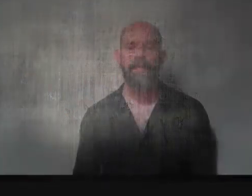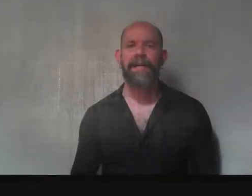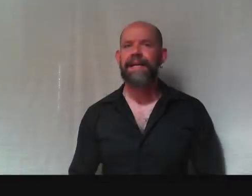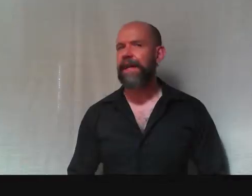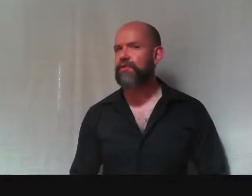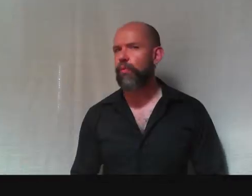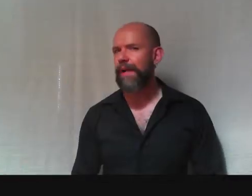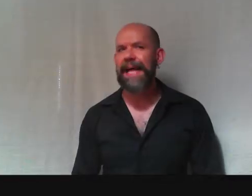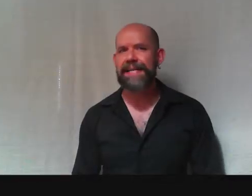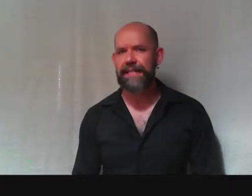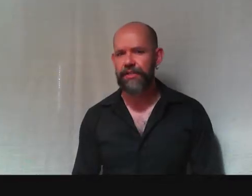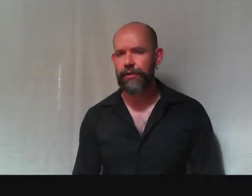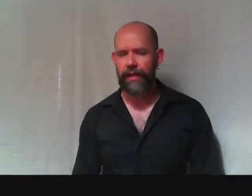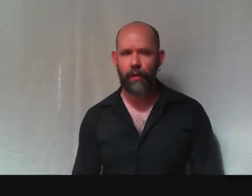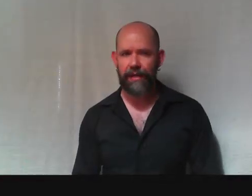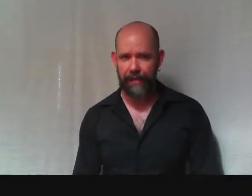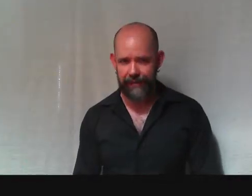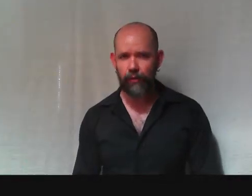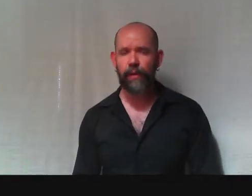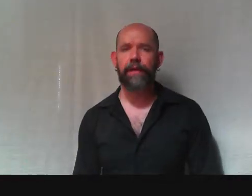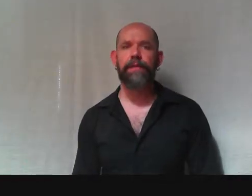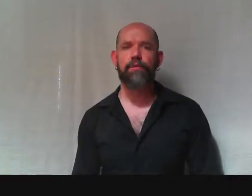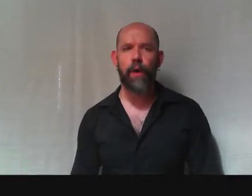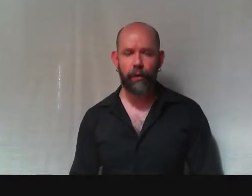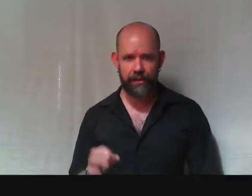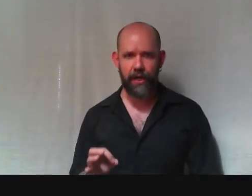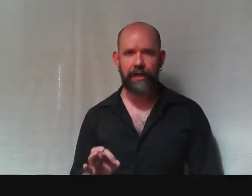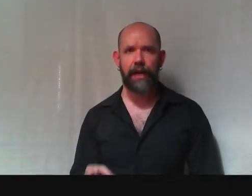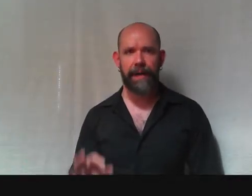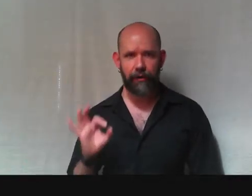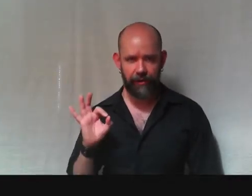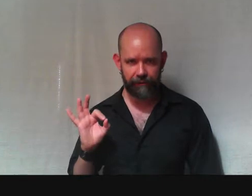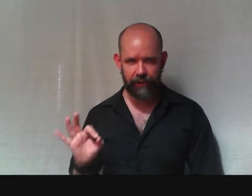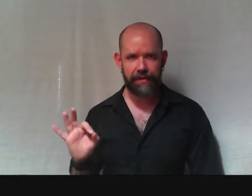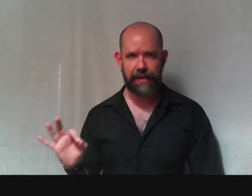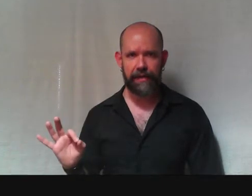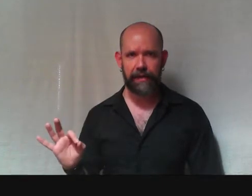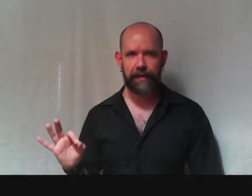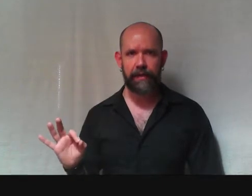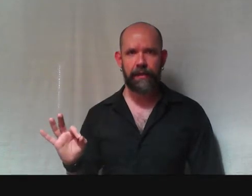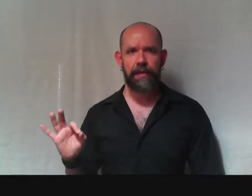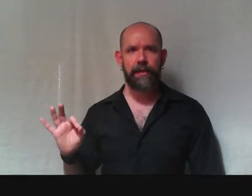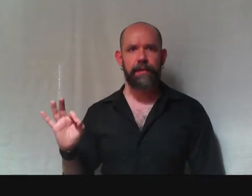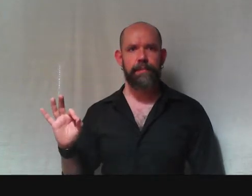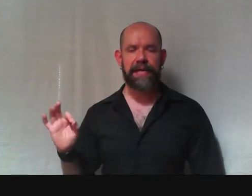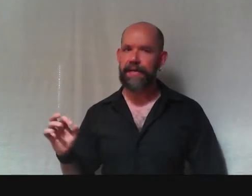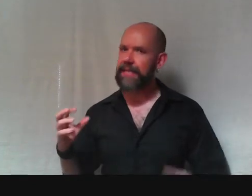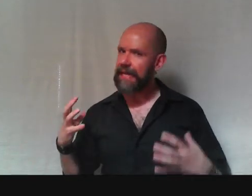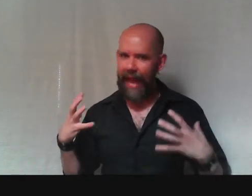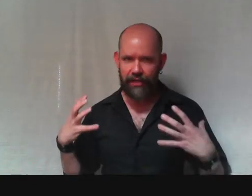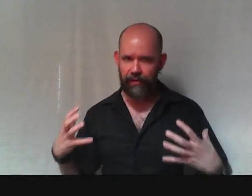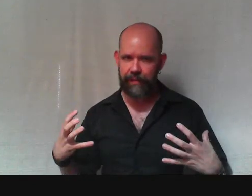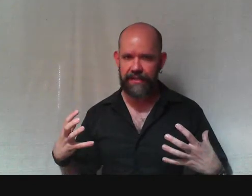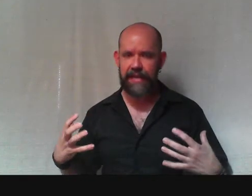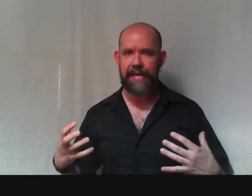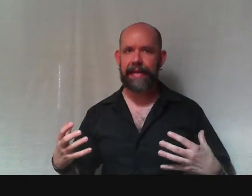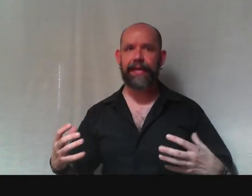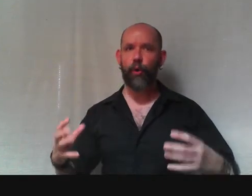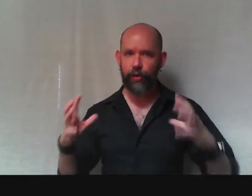Now there's one last issue that I wanted to deal with while we're talking about free thinking. Because, as we've been saying, in order